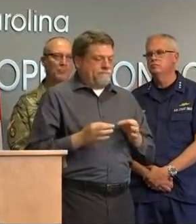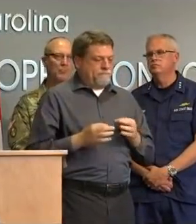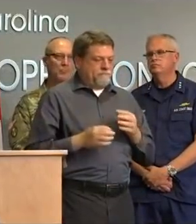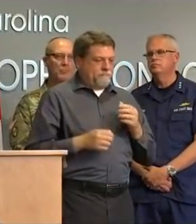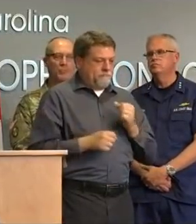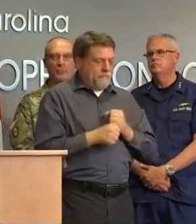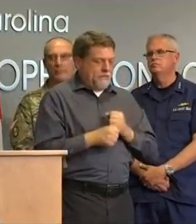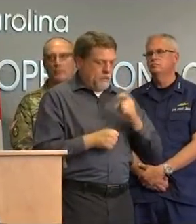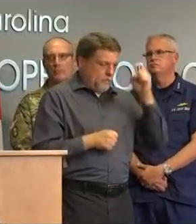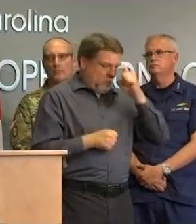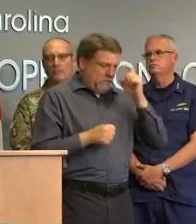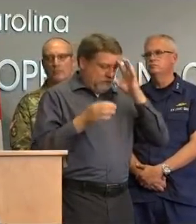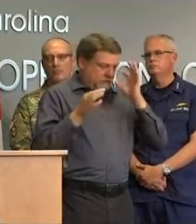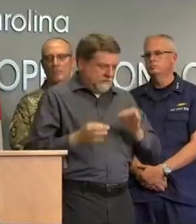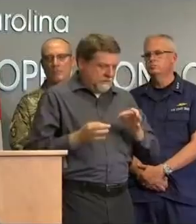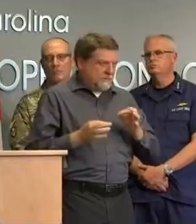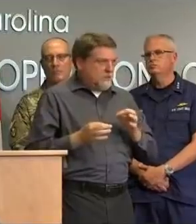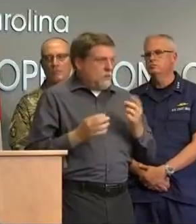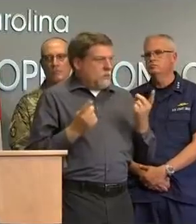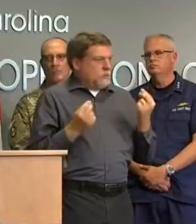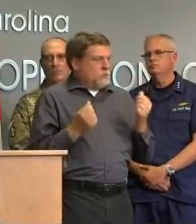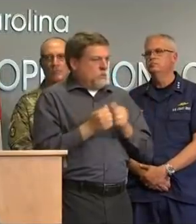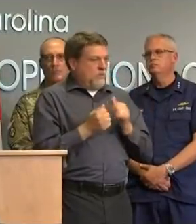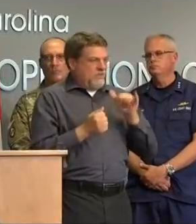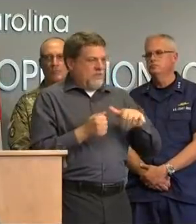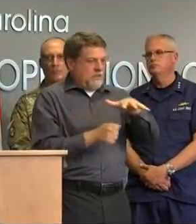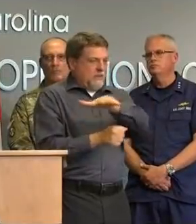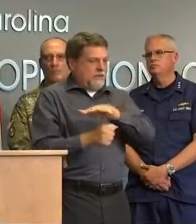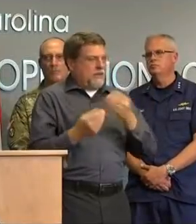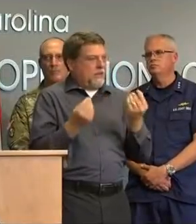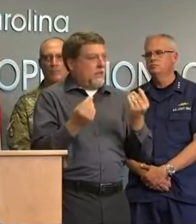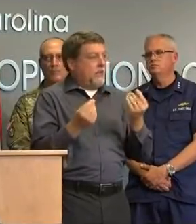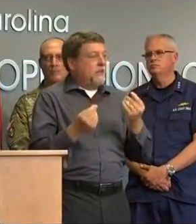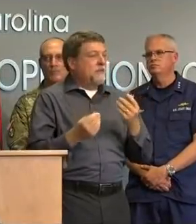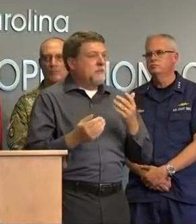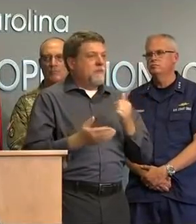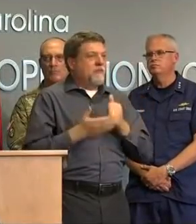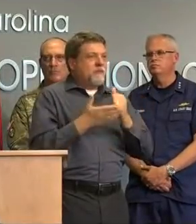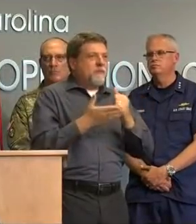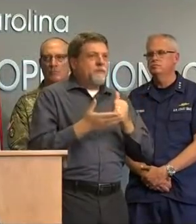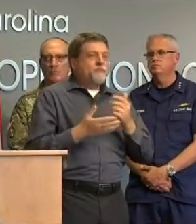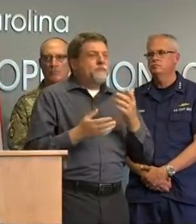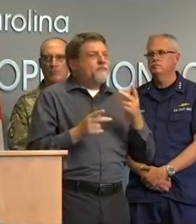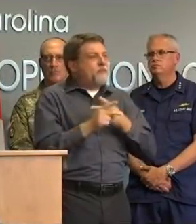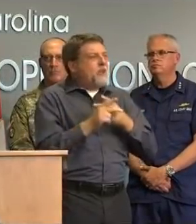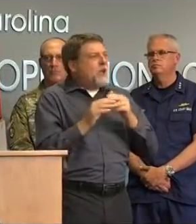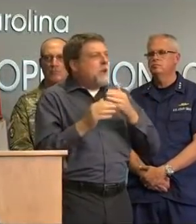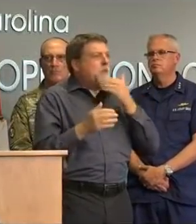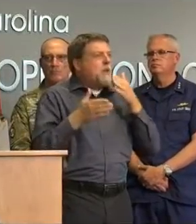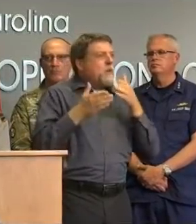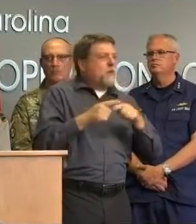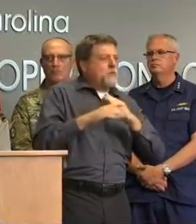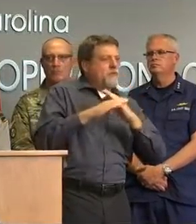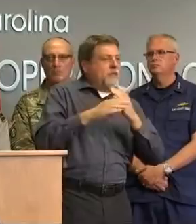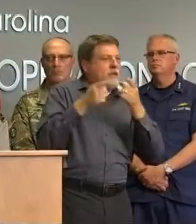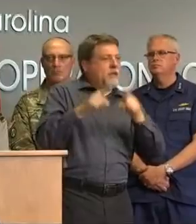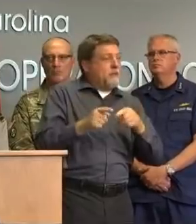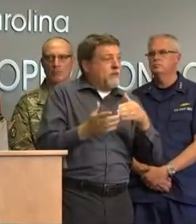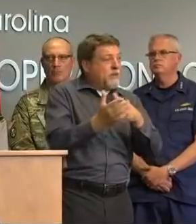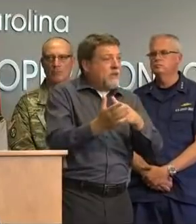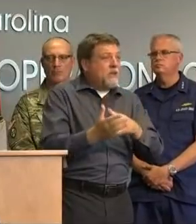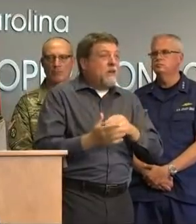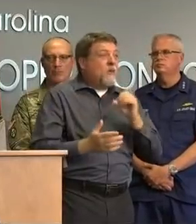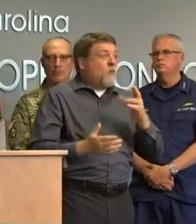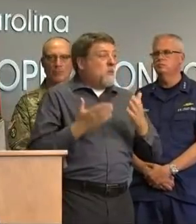mitigation and buyouts of property i know that there are some places that have been flooded numerous